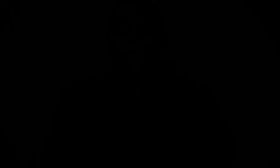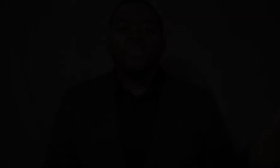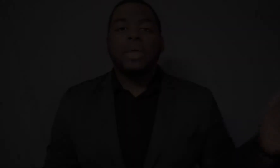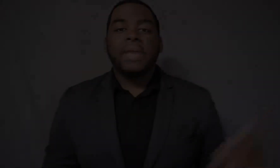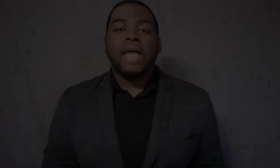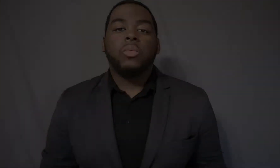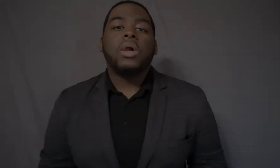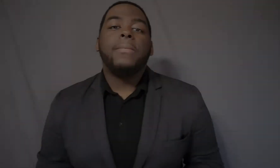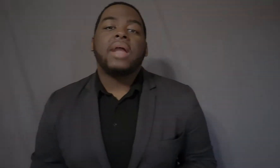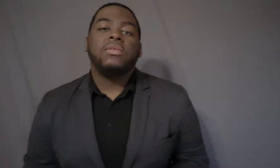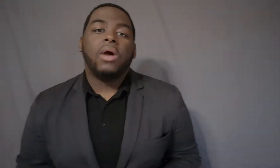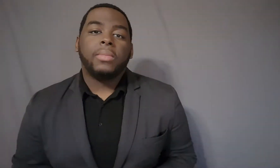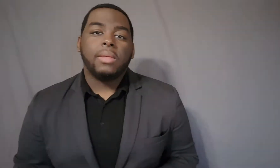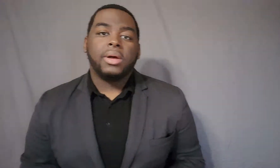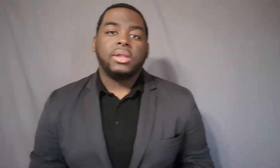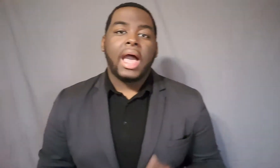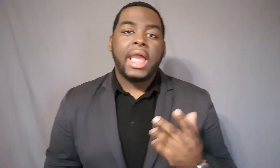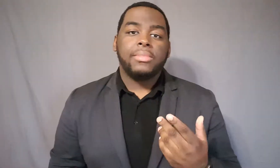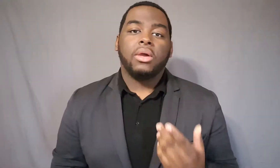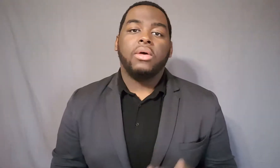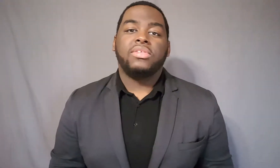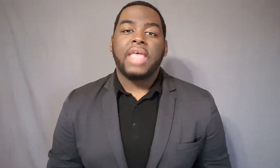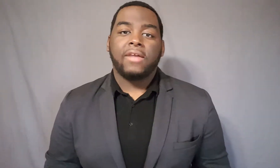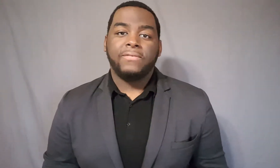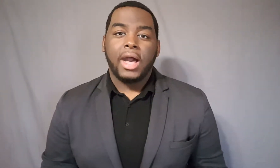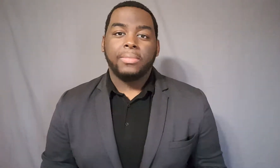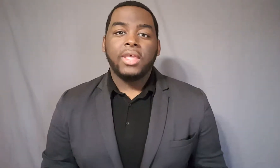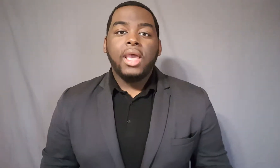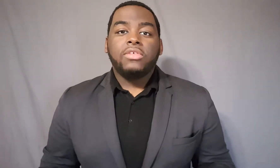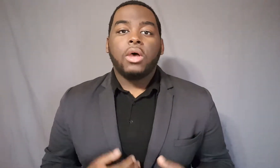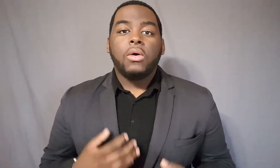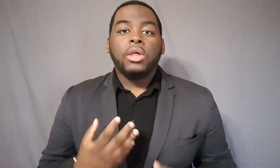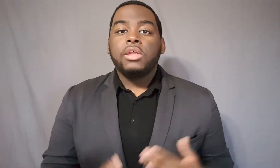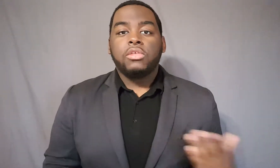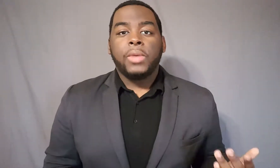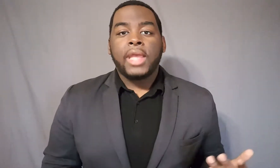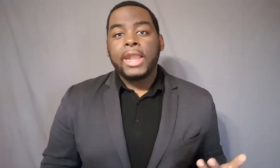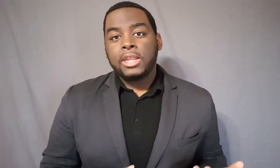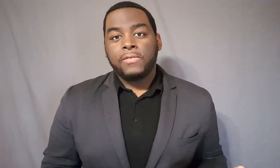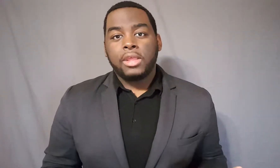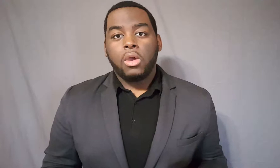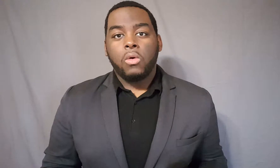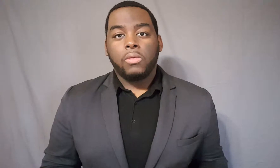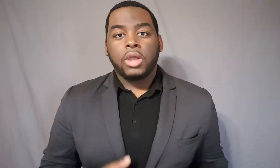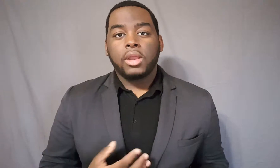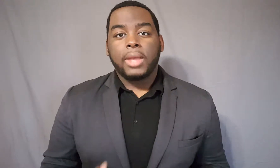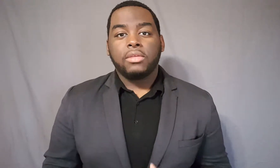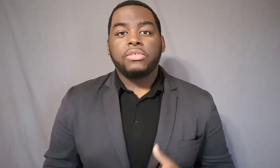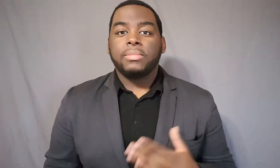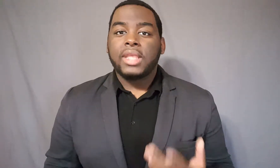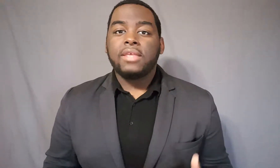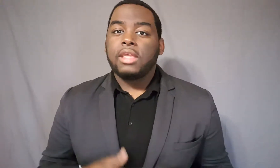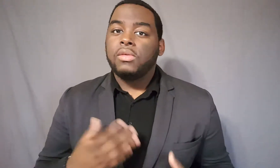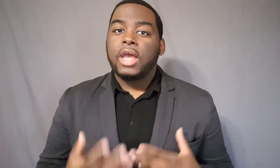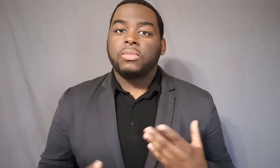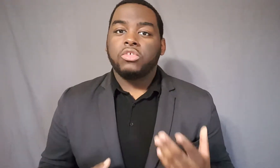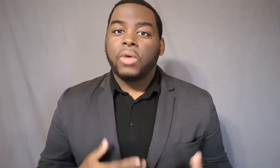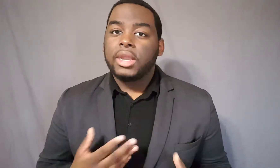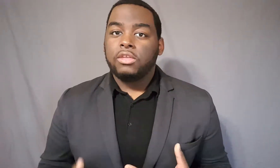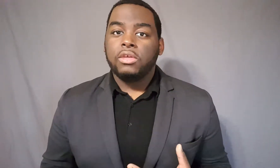What's up guys? Welcome back to Humble and Bold. I am your host Zach Bobbs. So earlier this week I did a video talking about there were some things that you guys were trying to do